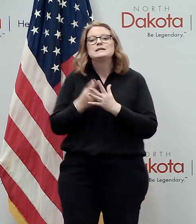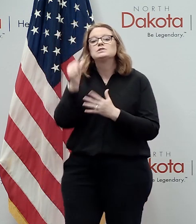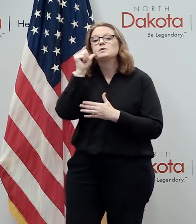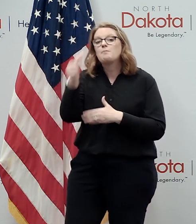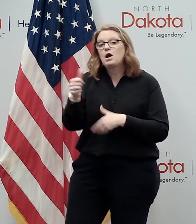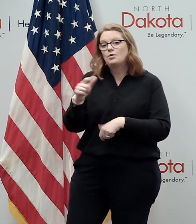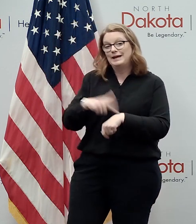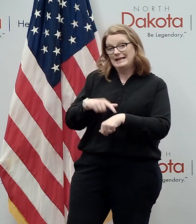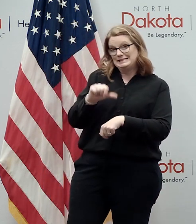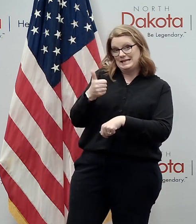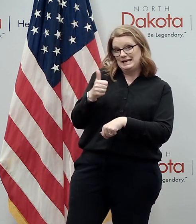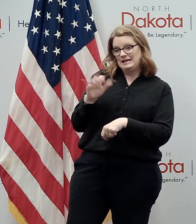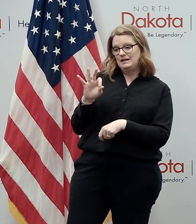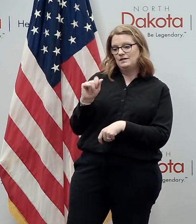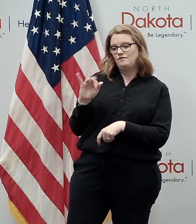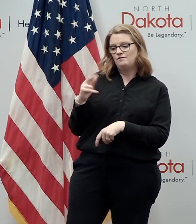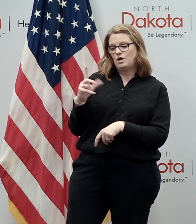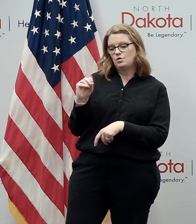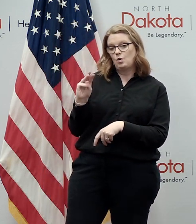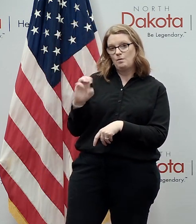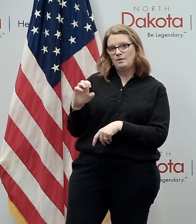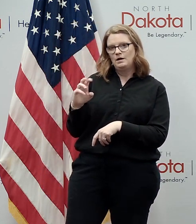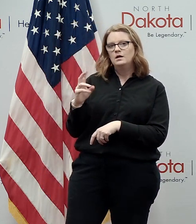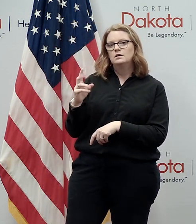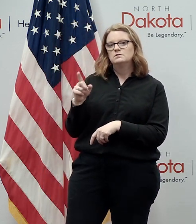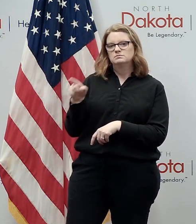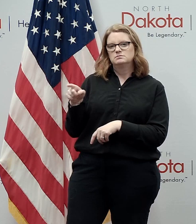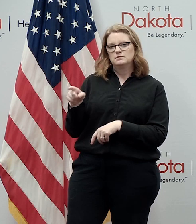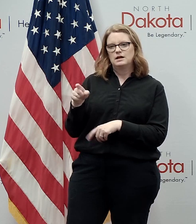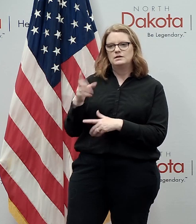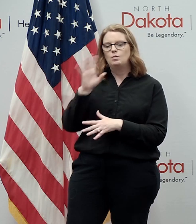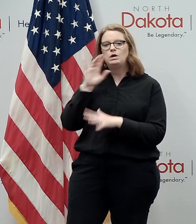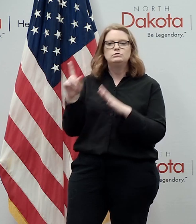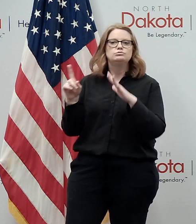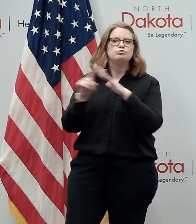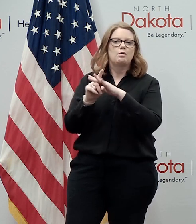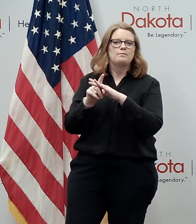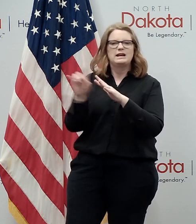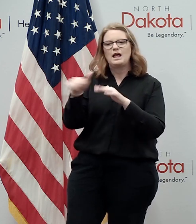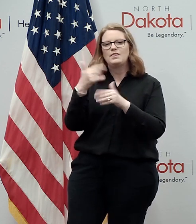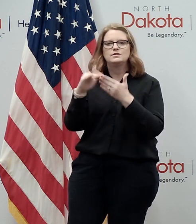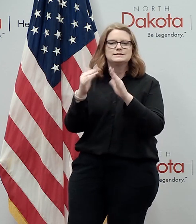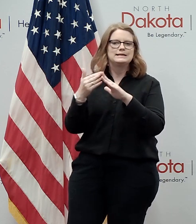at 10 a.m at the fargo dome coming to other cities next week